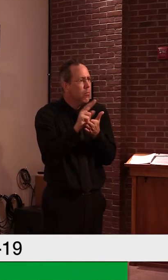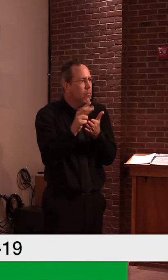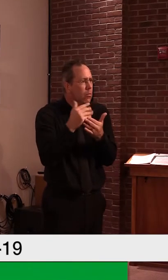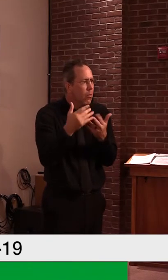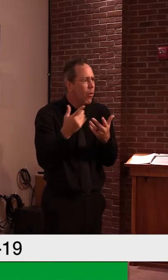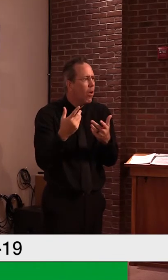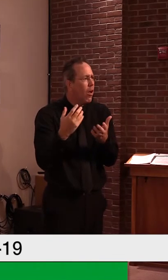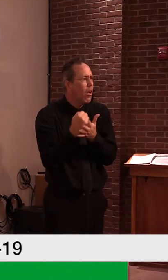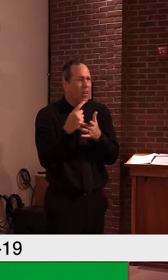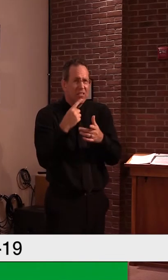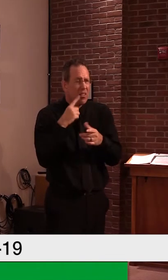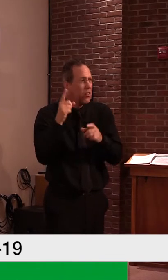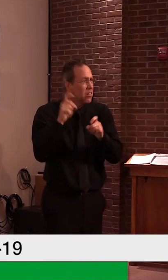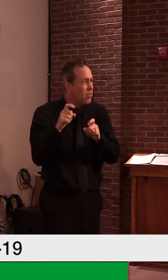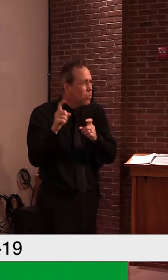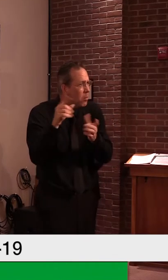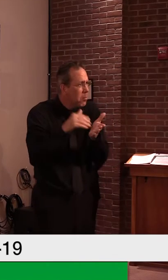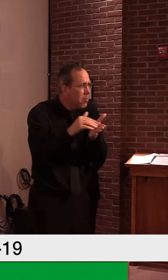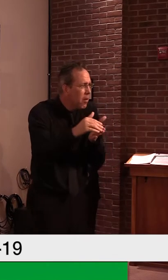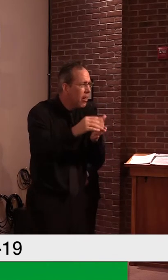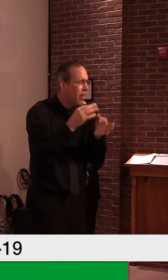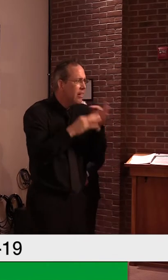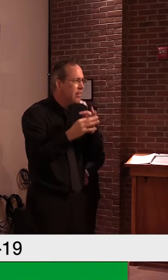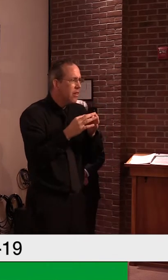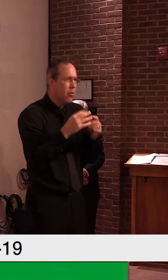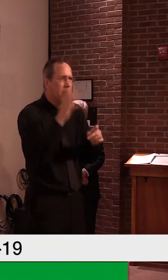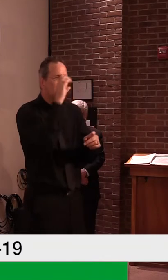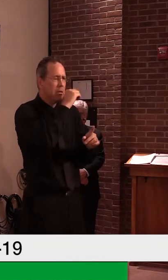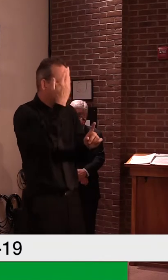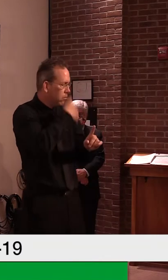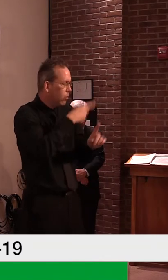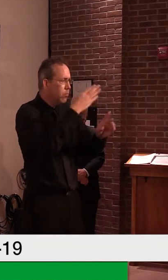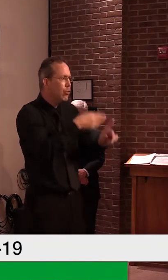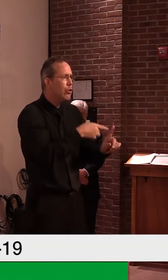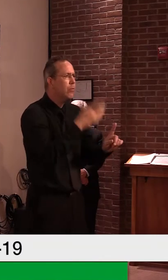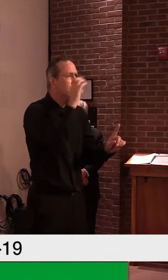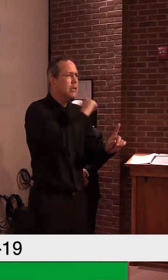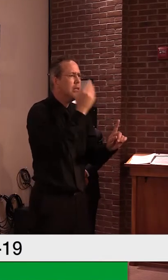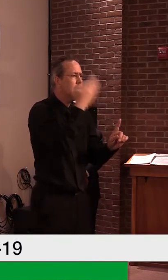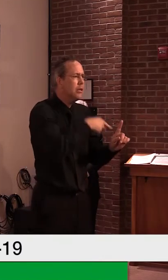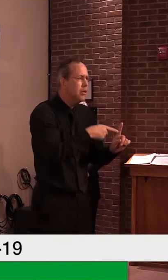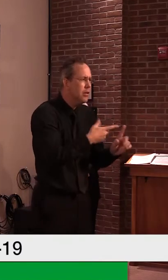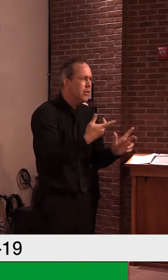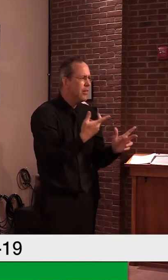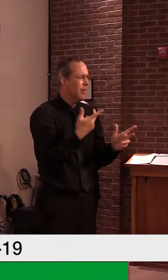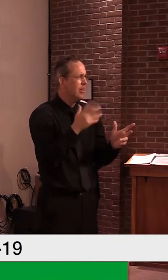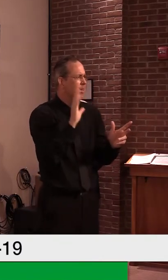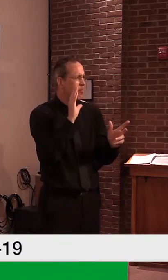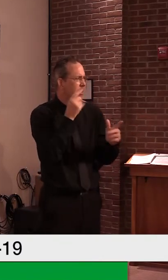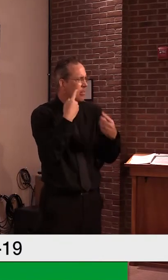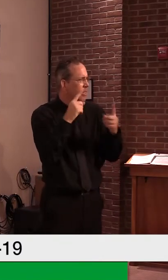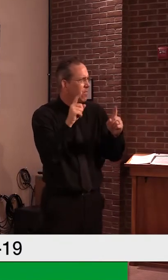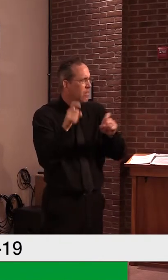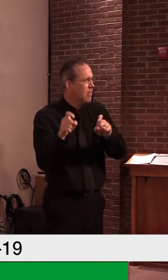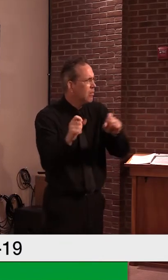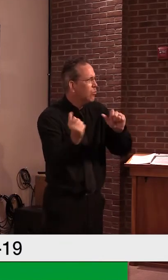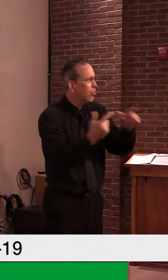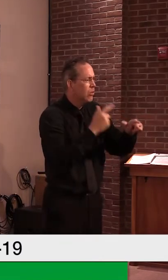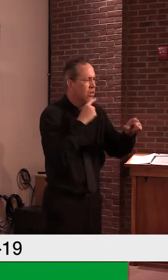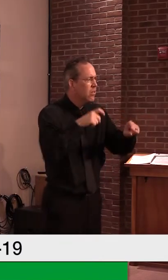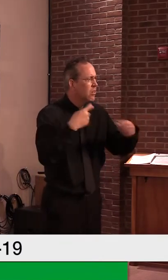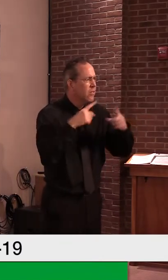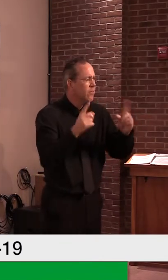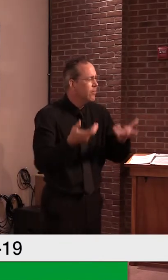the right people, it, it, I would think isn't really that effective. Um, and you had mentioned, uh,